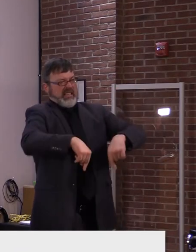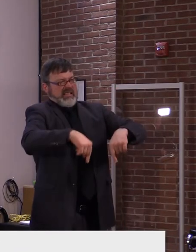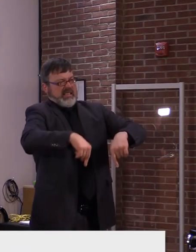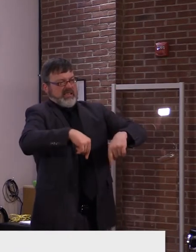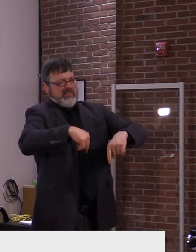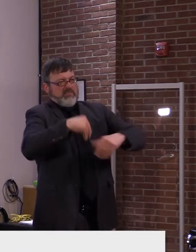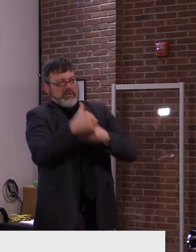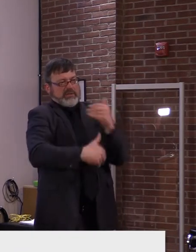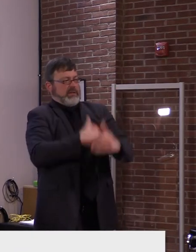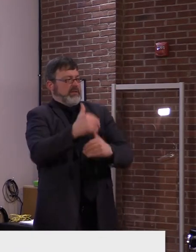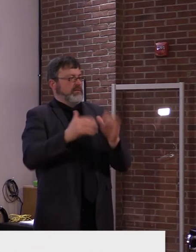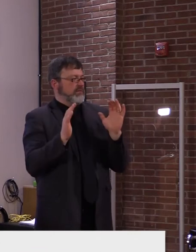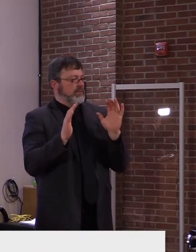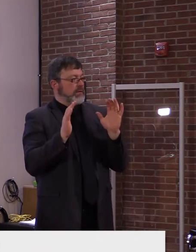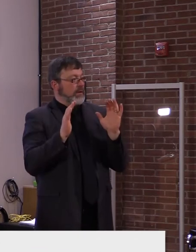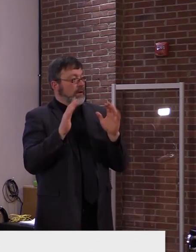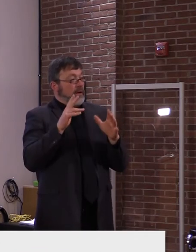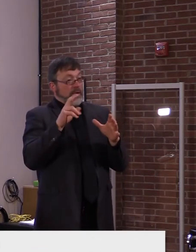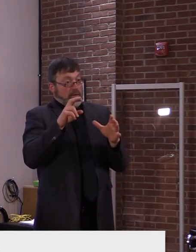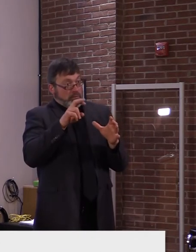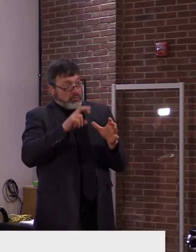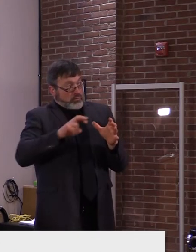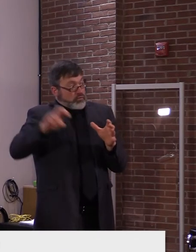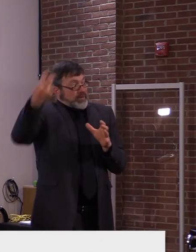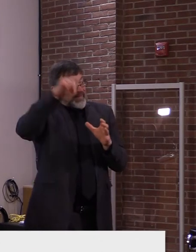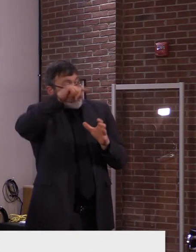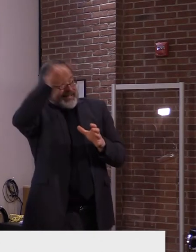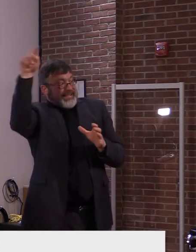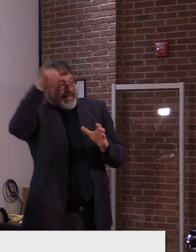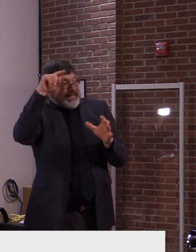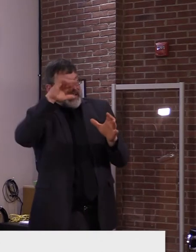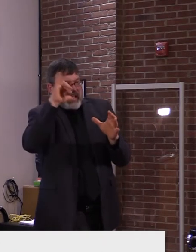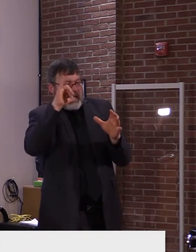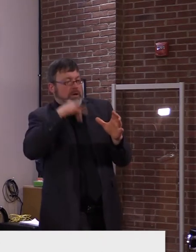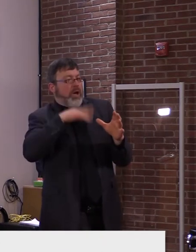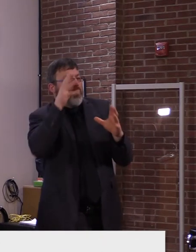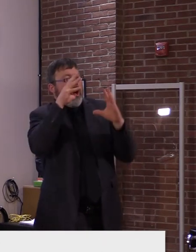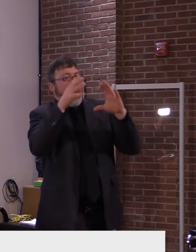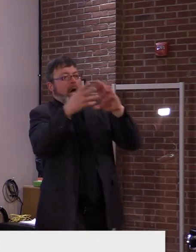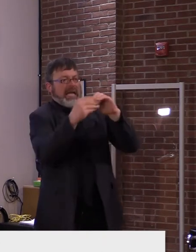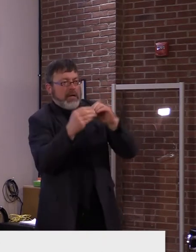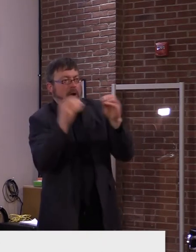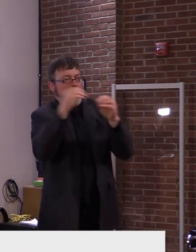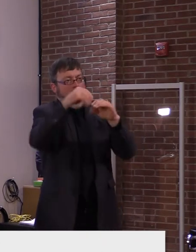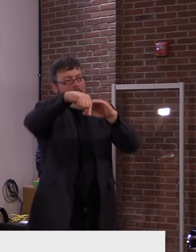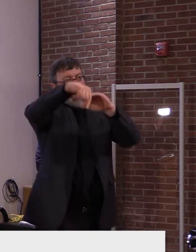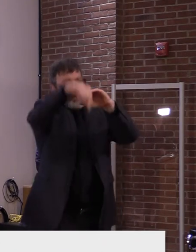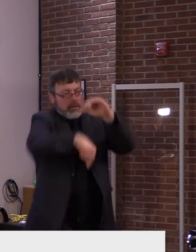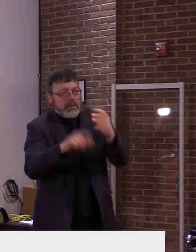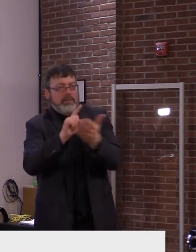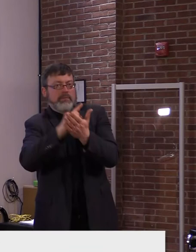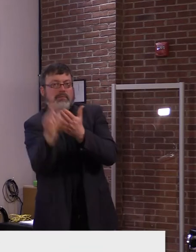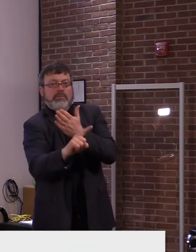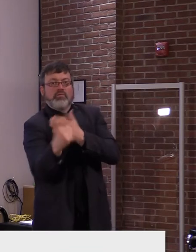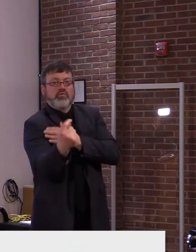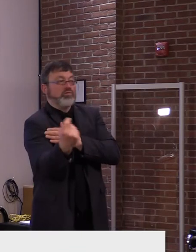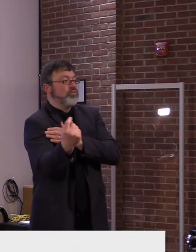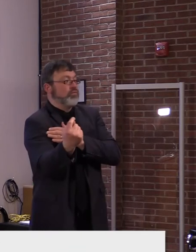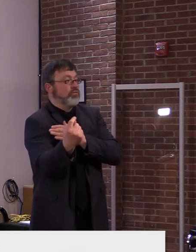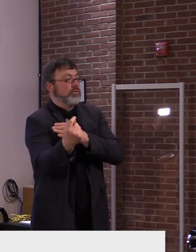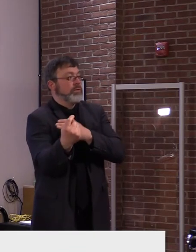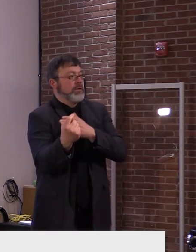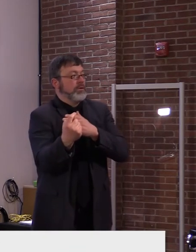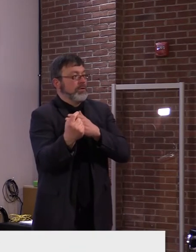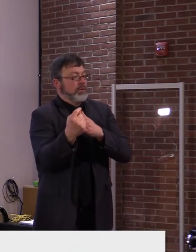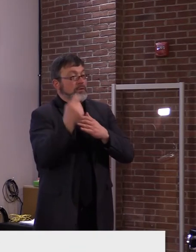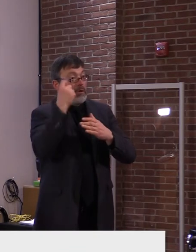the travel policy goes into effect on Tuesday. Hopefully we'll have a lot of these worked out, uh, Tuesday or Friday and, uh, be able